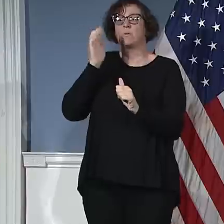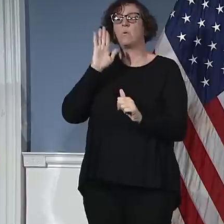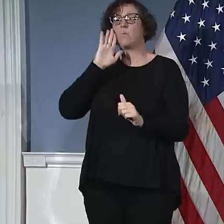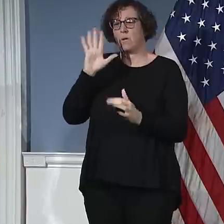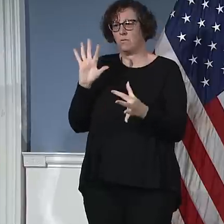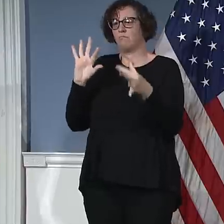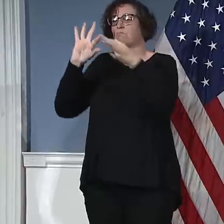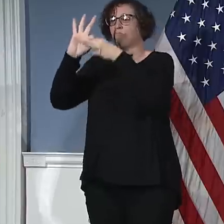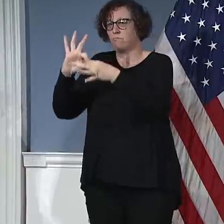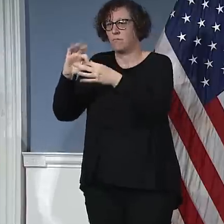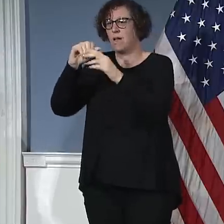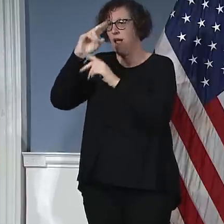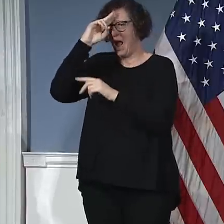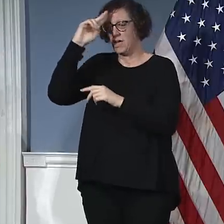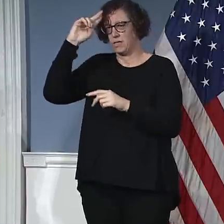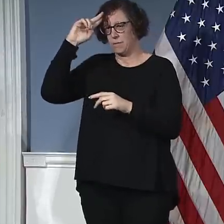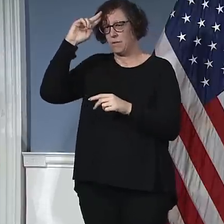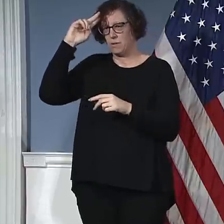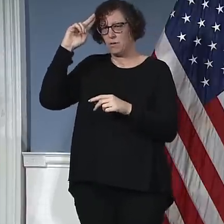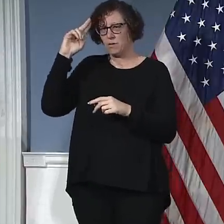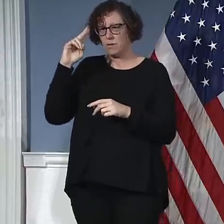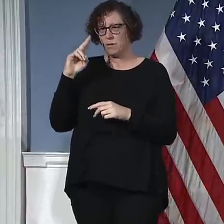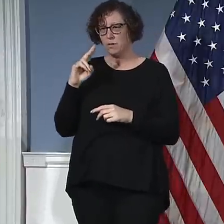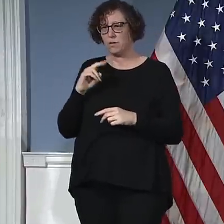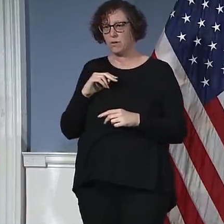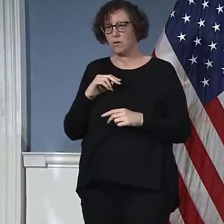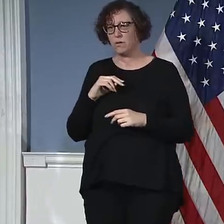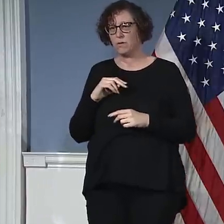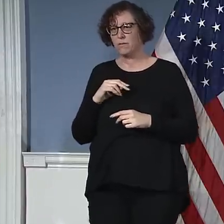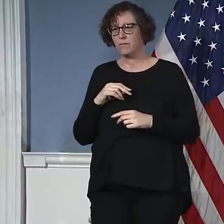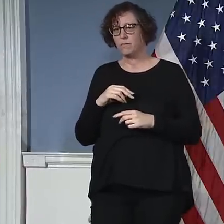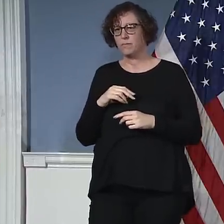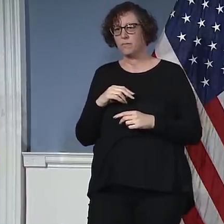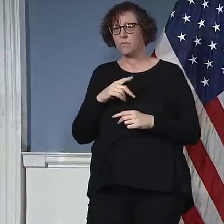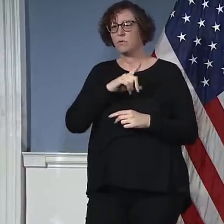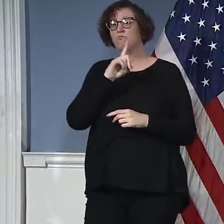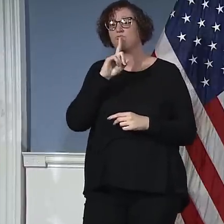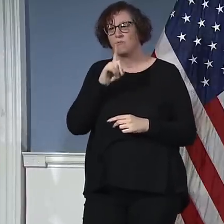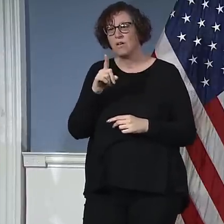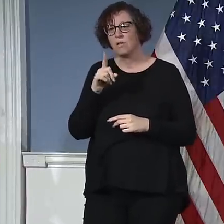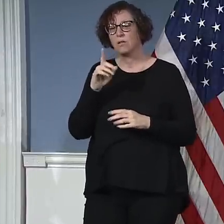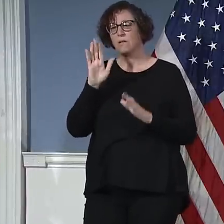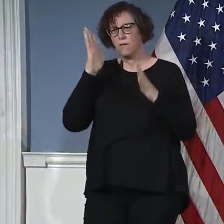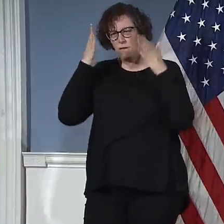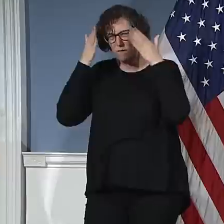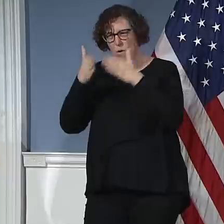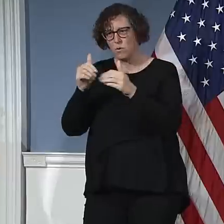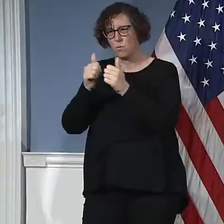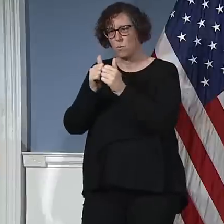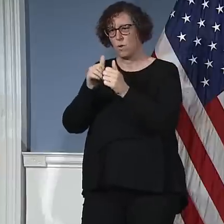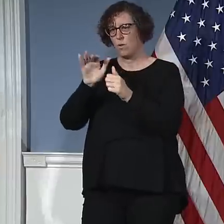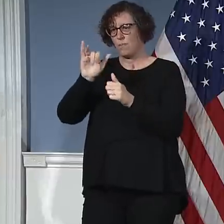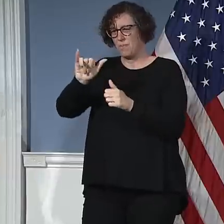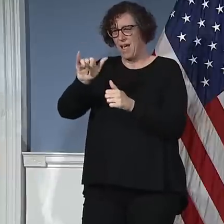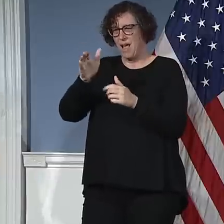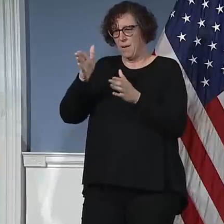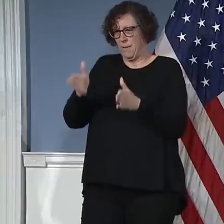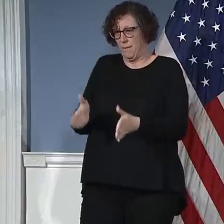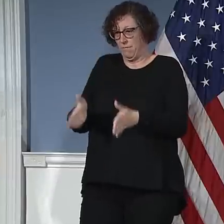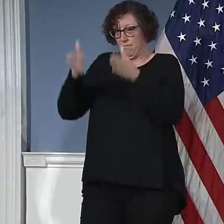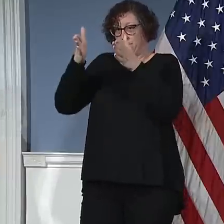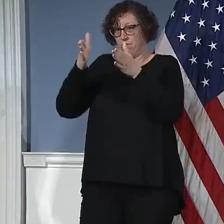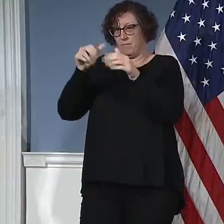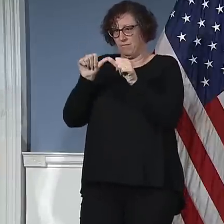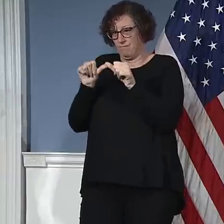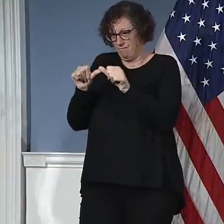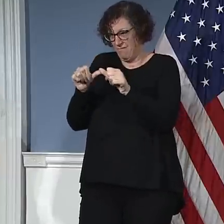but where we can very, very quickly turn a building into a working hospital facility. That speed, I cannot